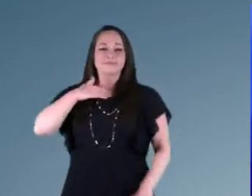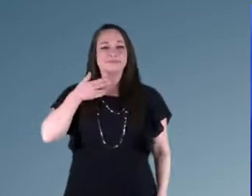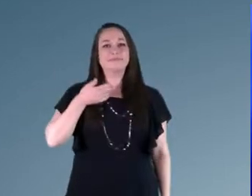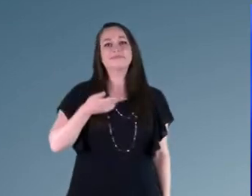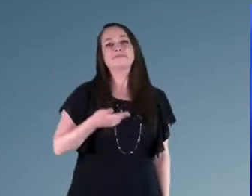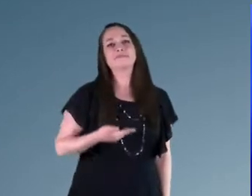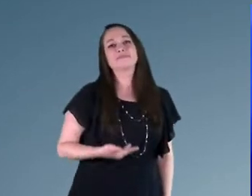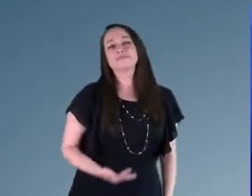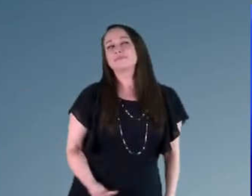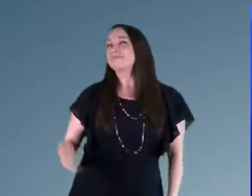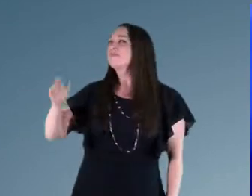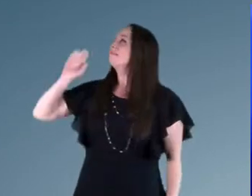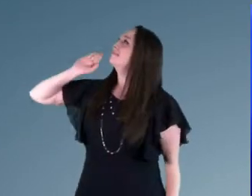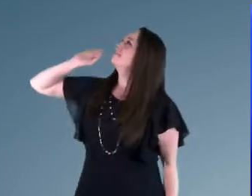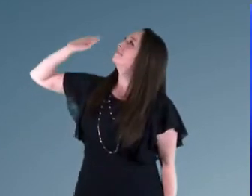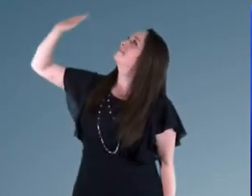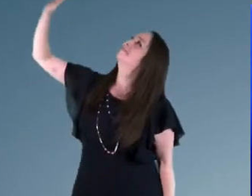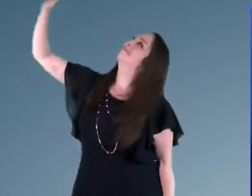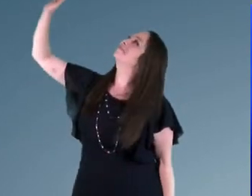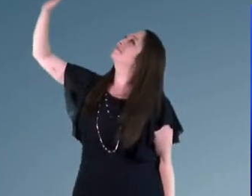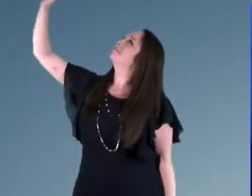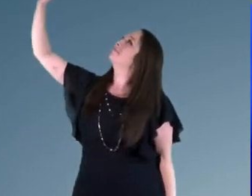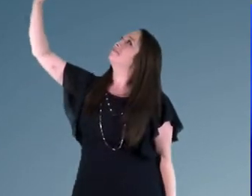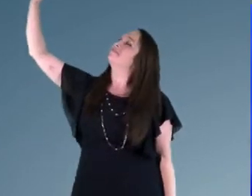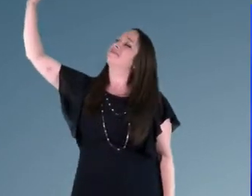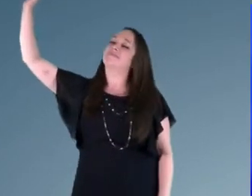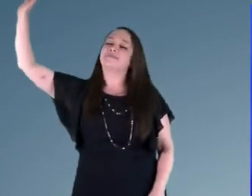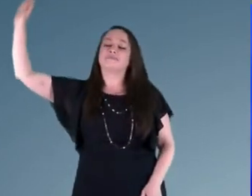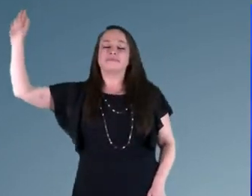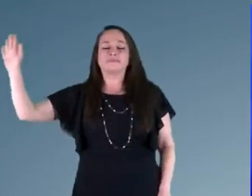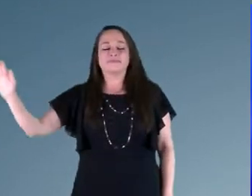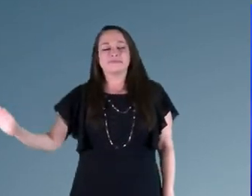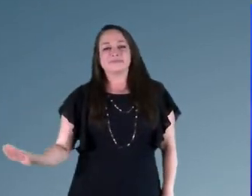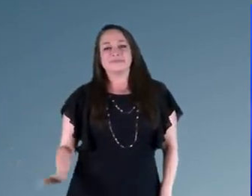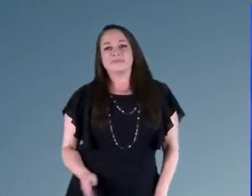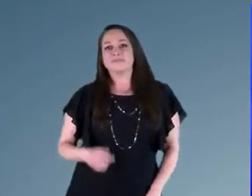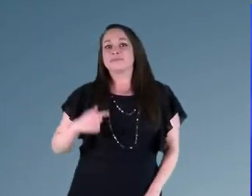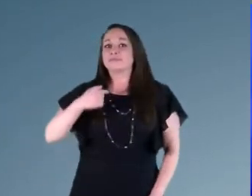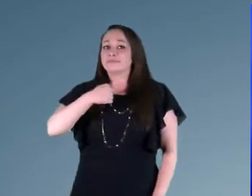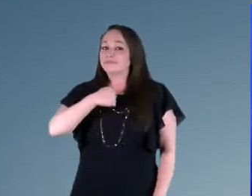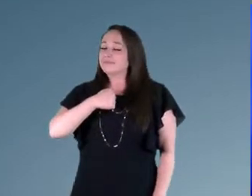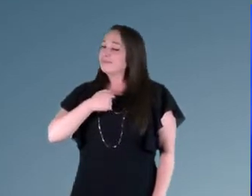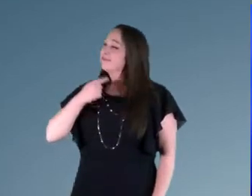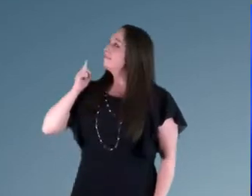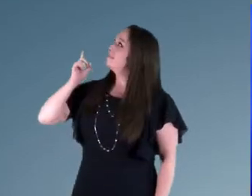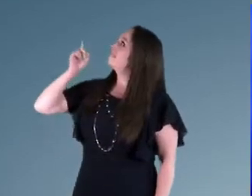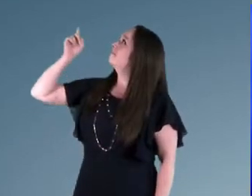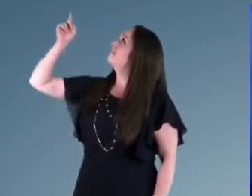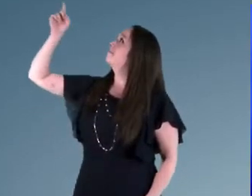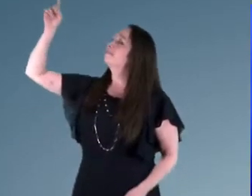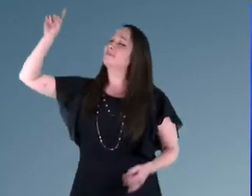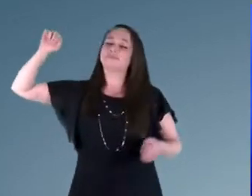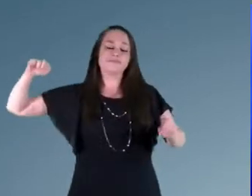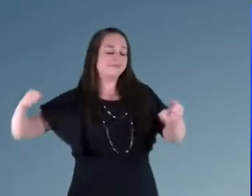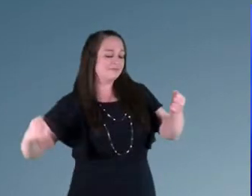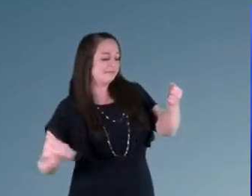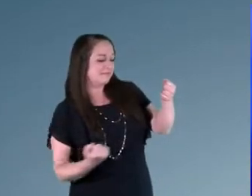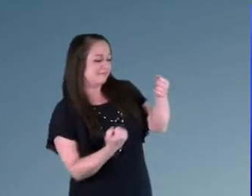am who you say I am. You are for me, not against me,